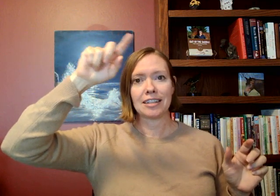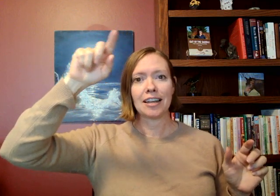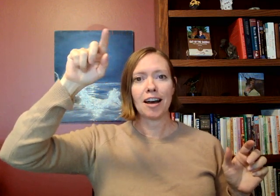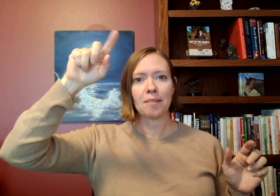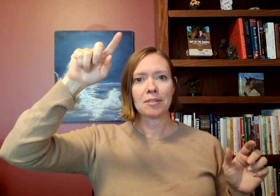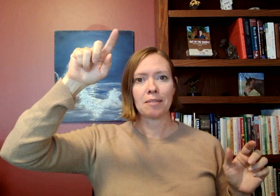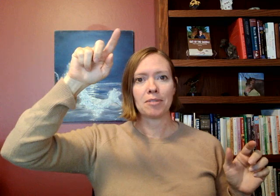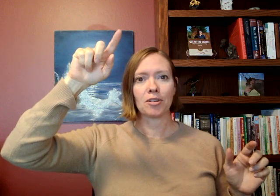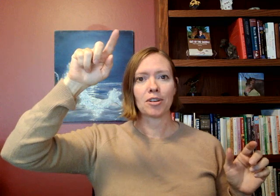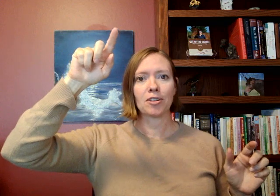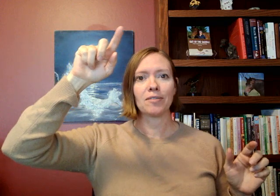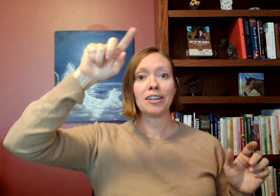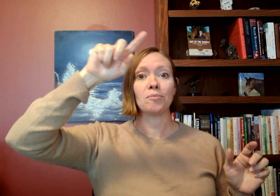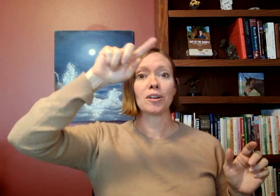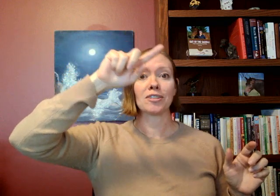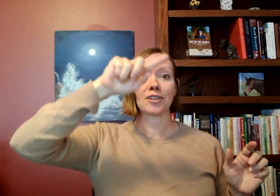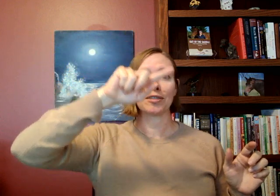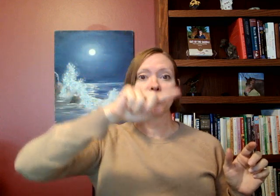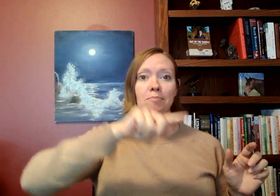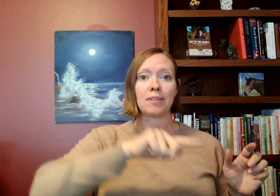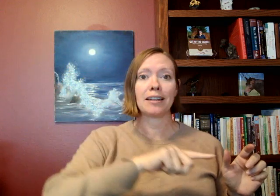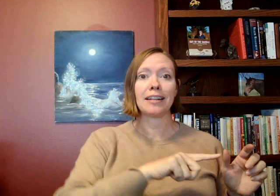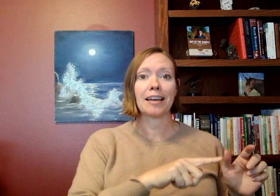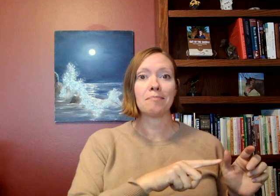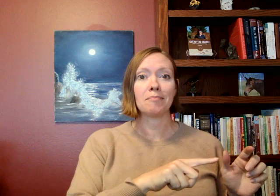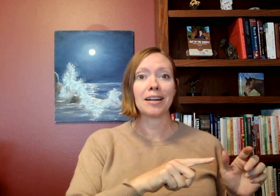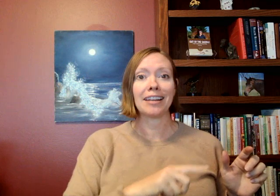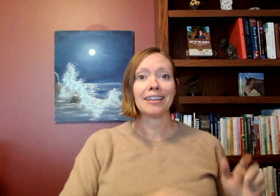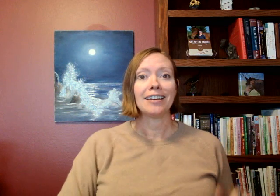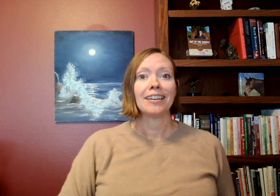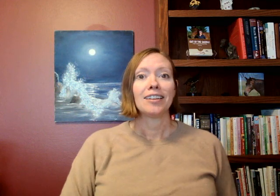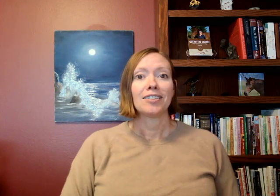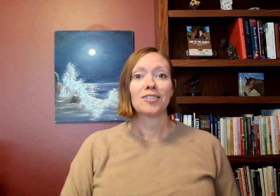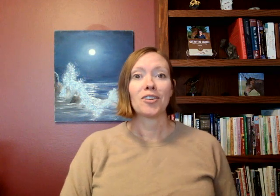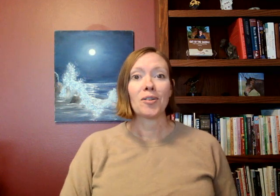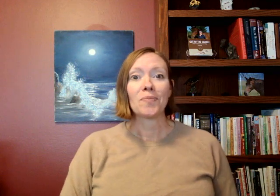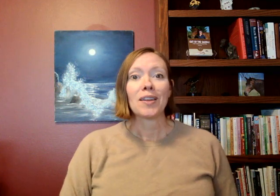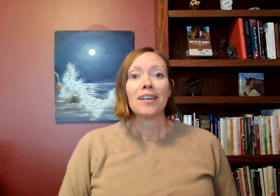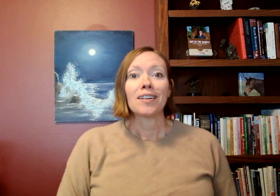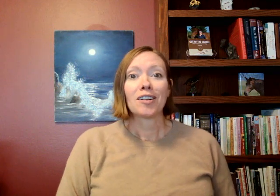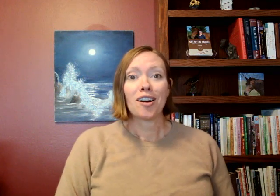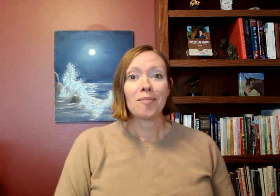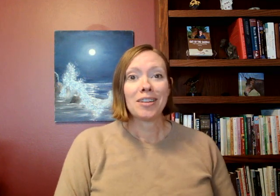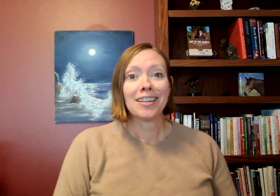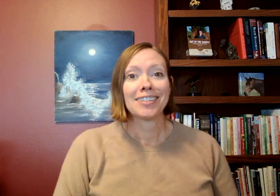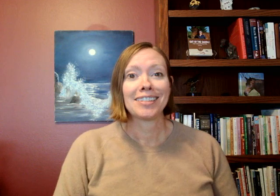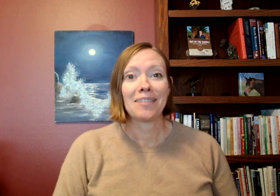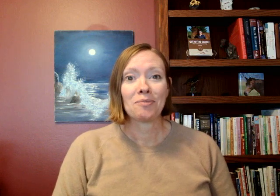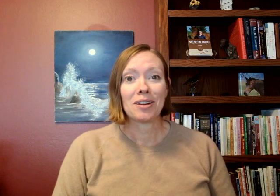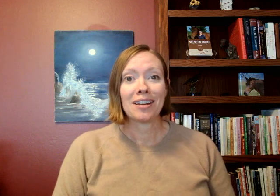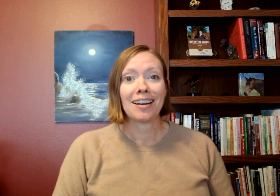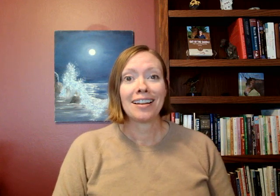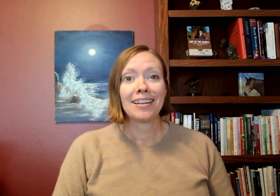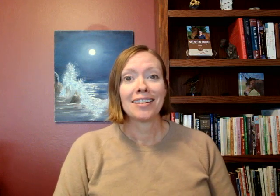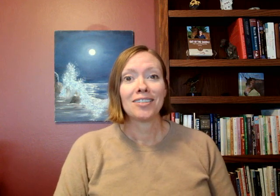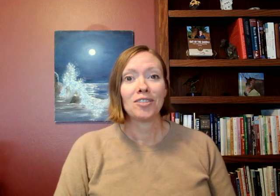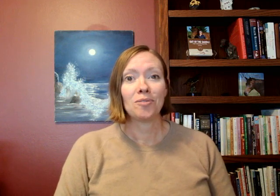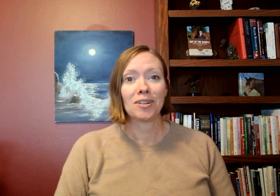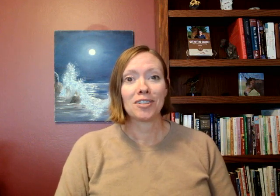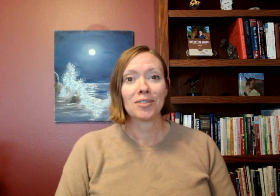the top of that bell curve and you want to start spending that money so call me 719-210